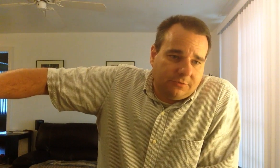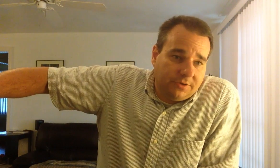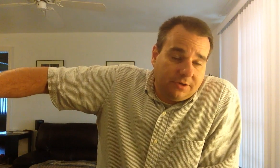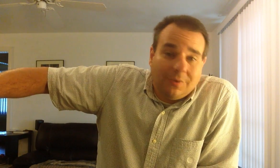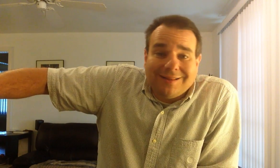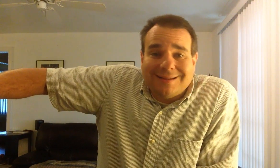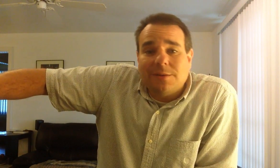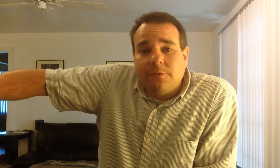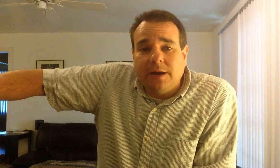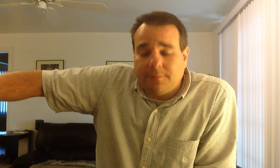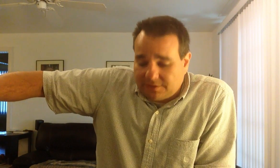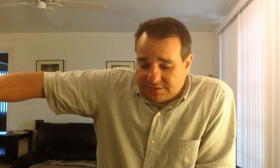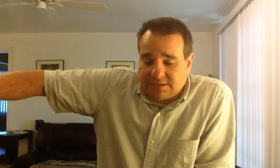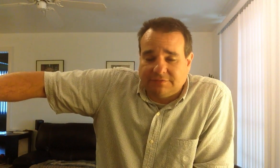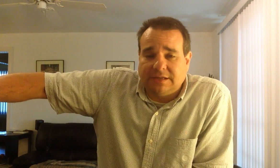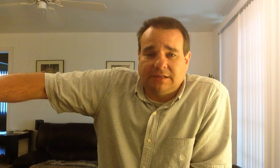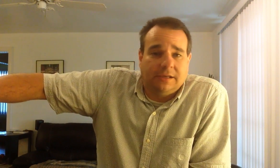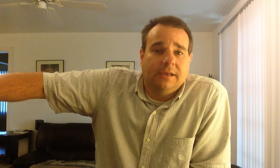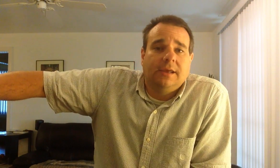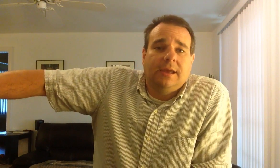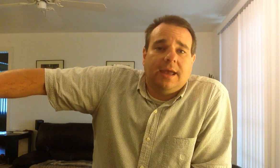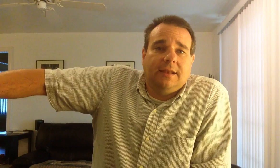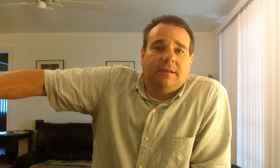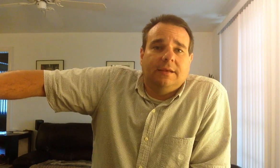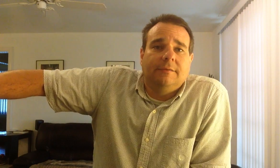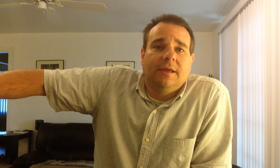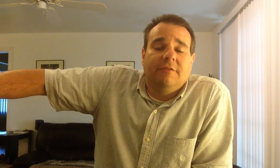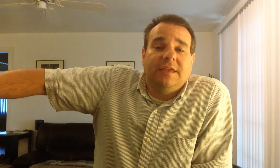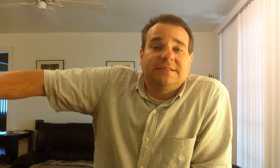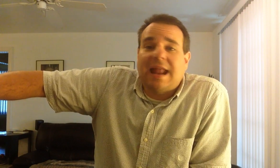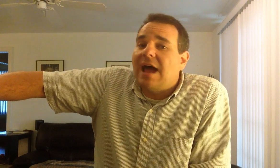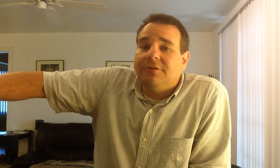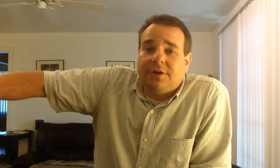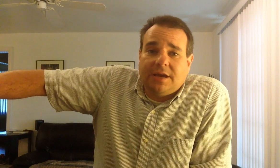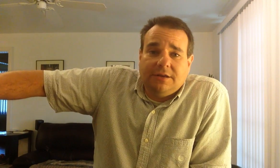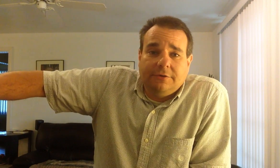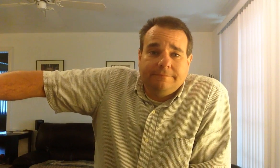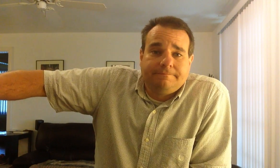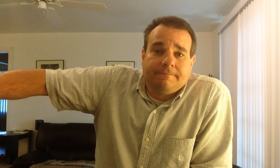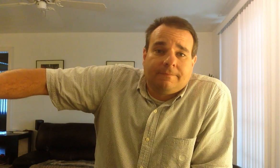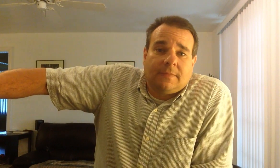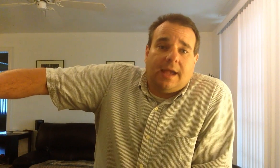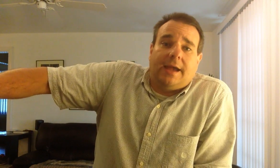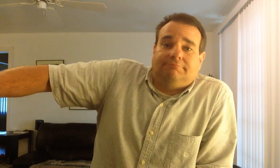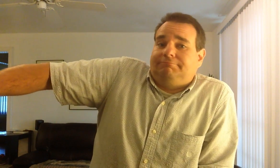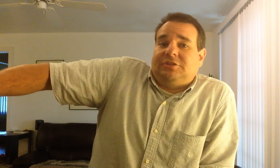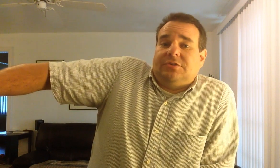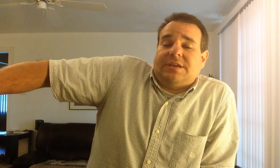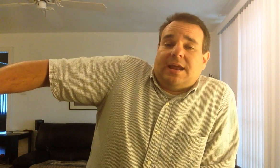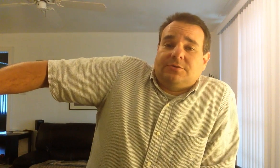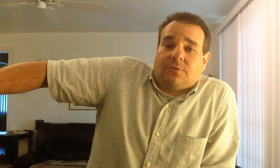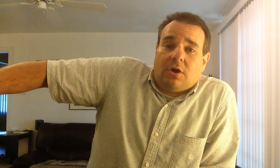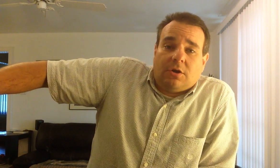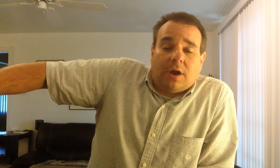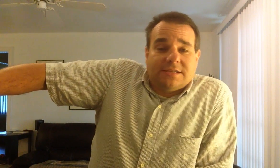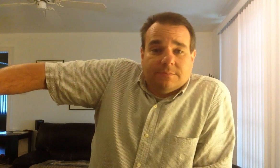community. Well, because I've been reading about this stuff lately, and things that I thought I knew, turns out I was wrong or I had some